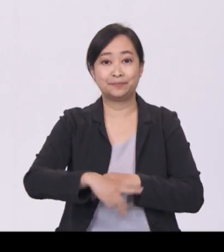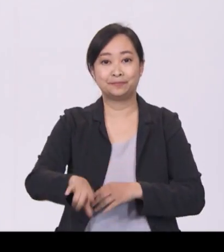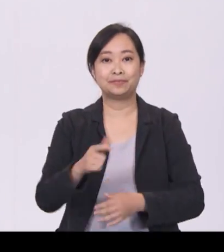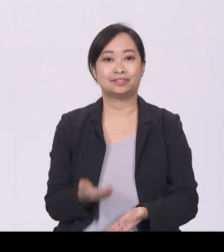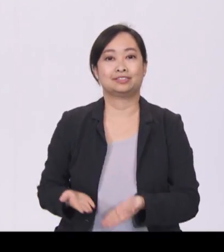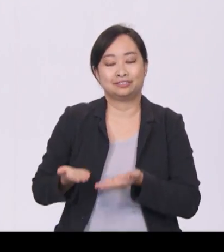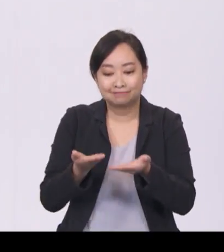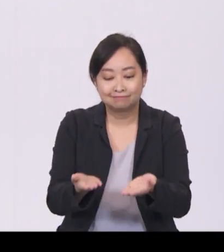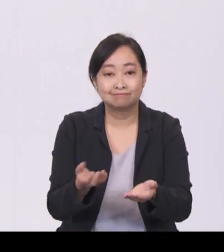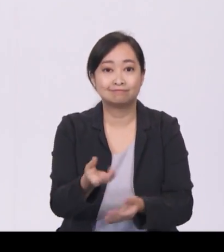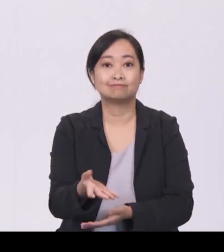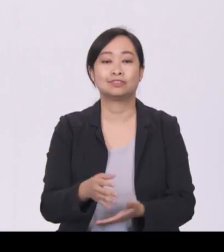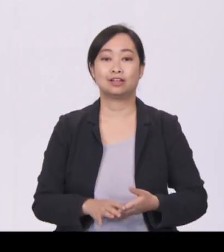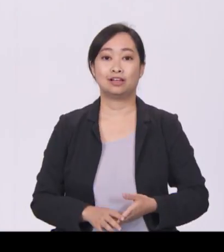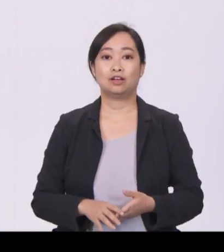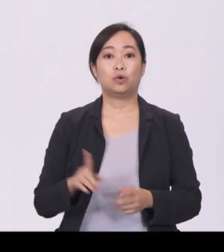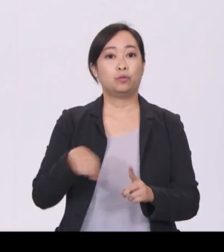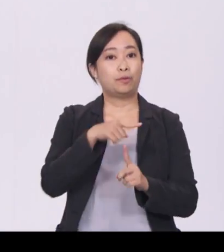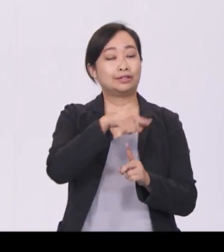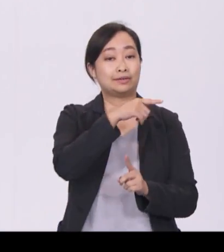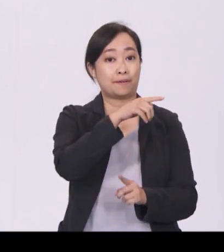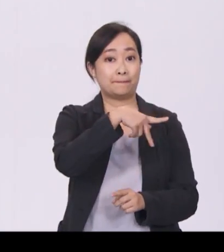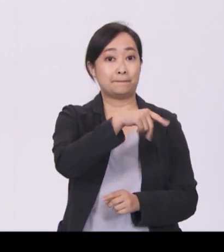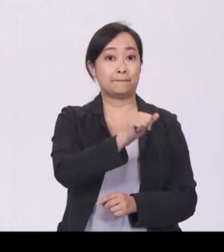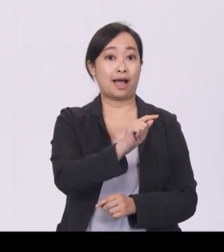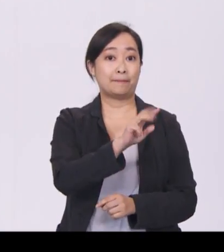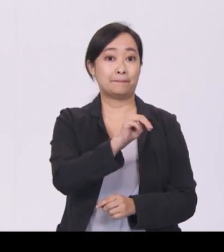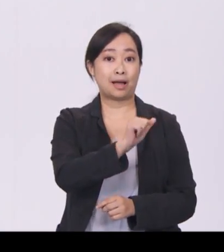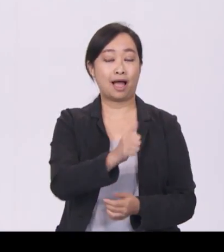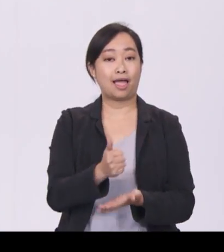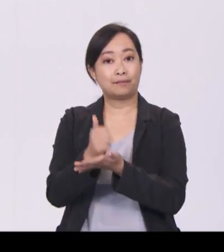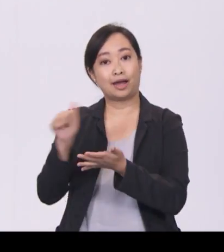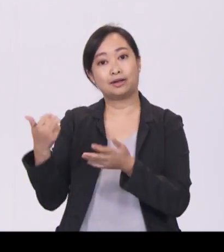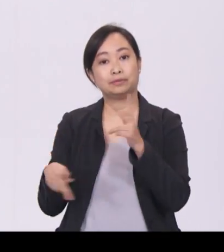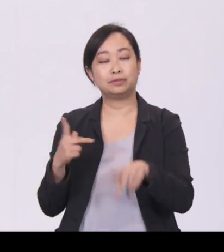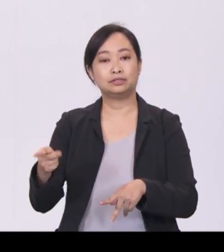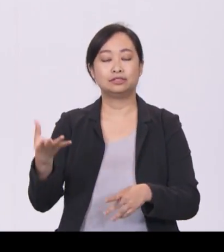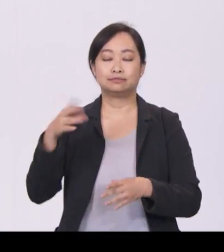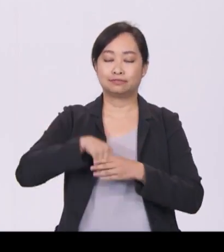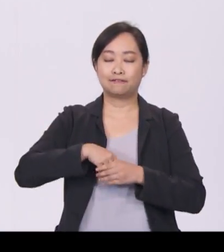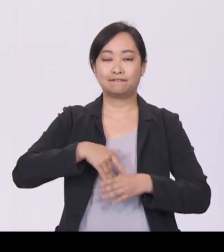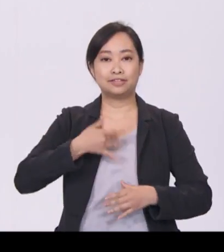In the process of helping others, Madam Padma has found a stronger sense of fulfilment and purpose in life.